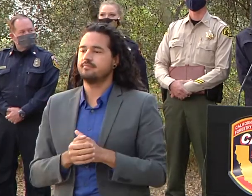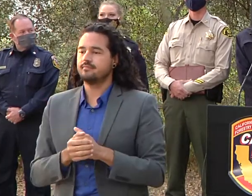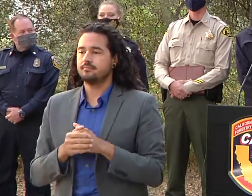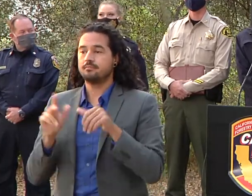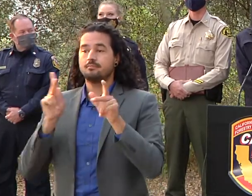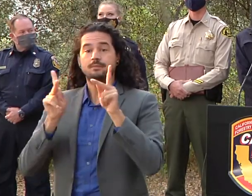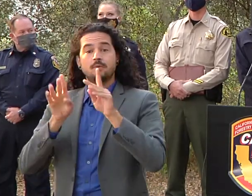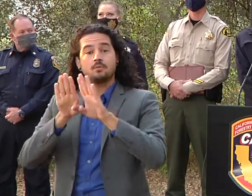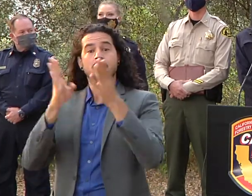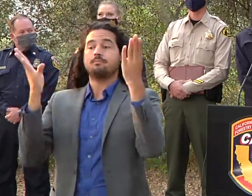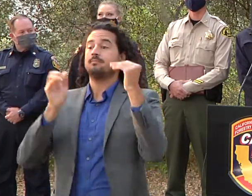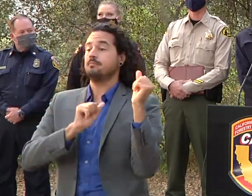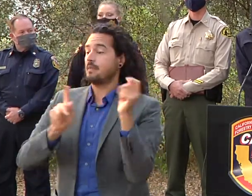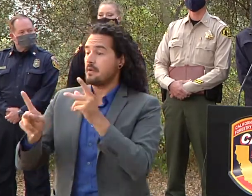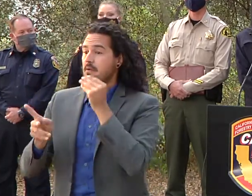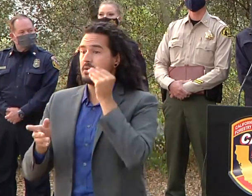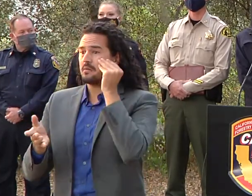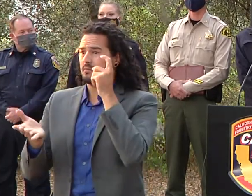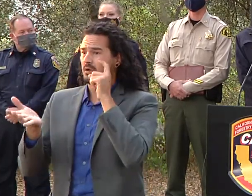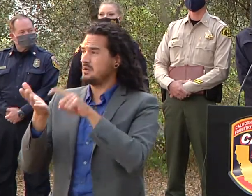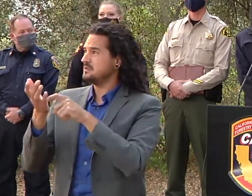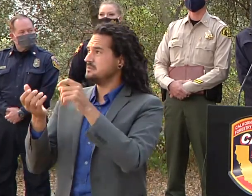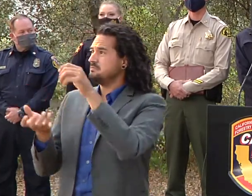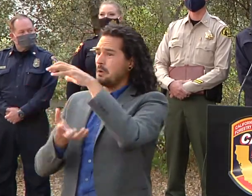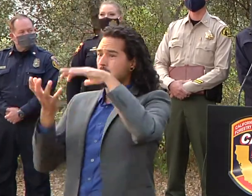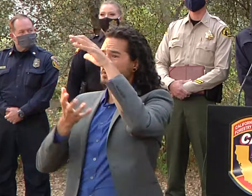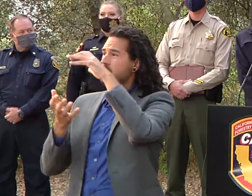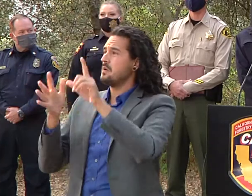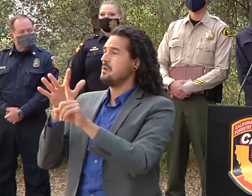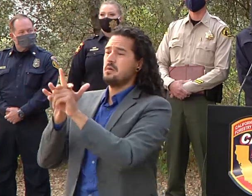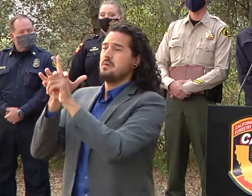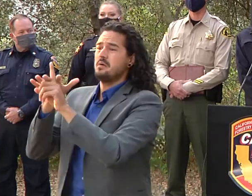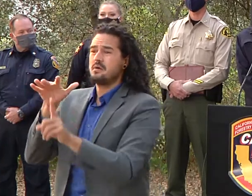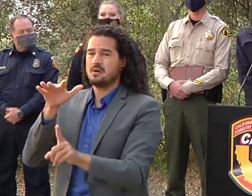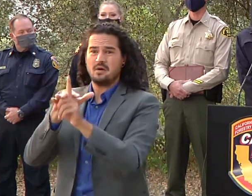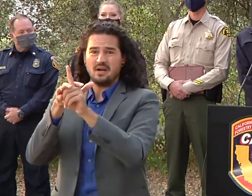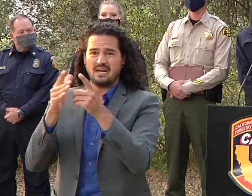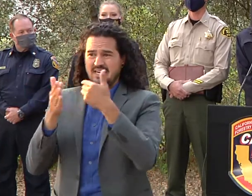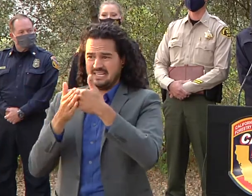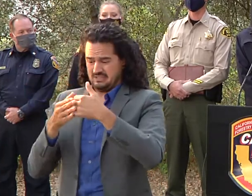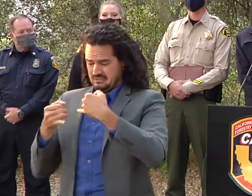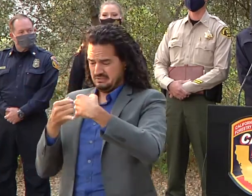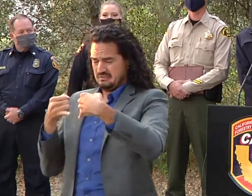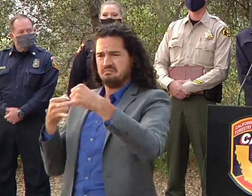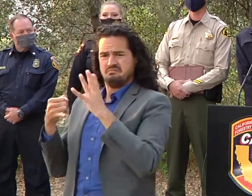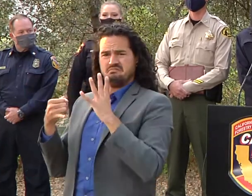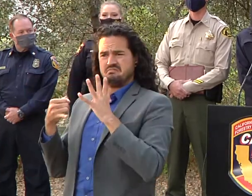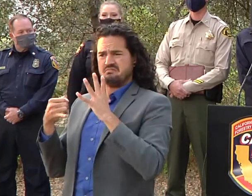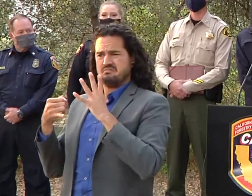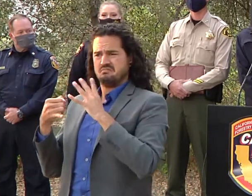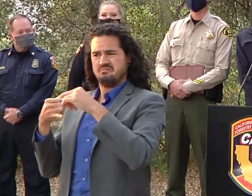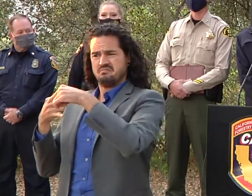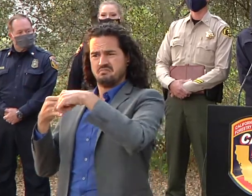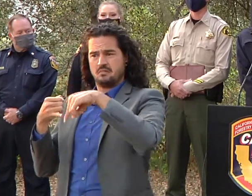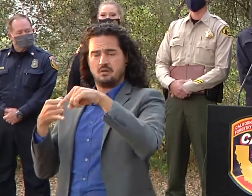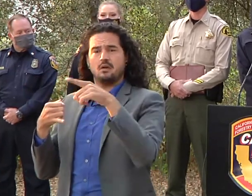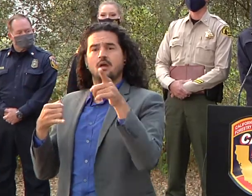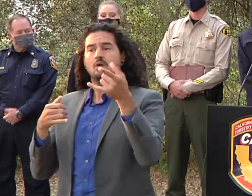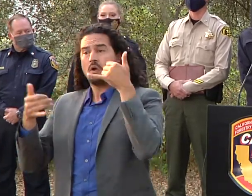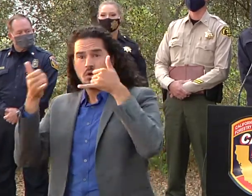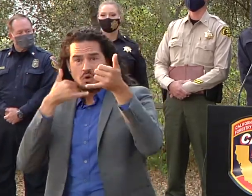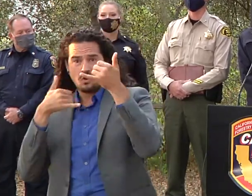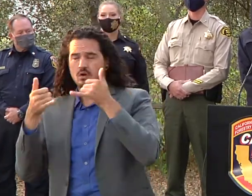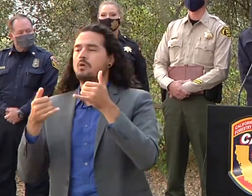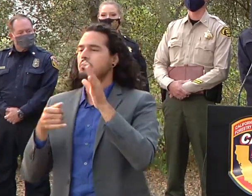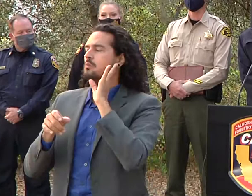smokes uh outside uh or near the line but outside of their their property and that sort of thing so we're responding to those taking care of those and